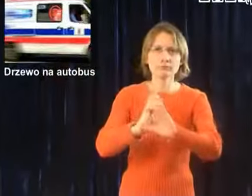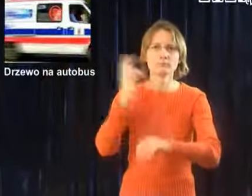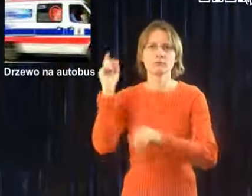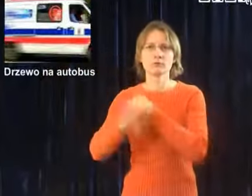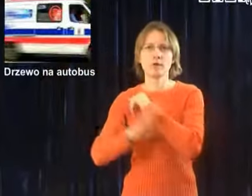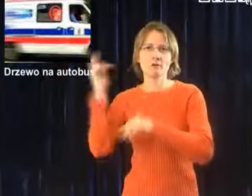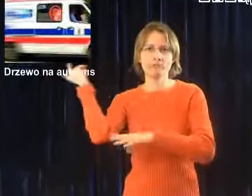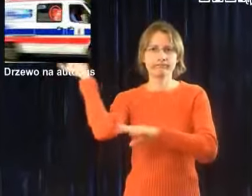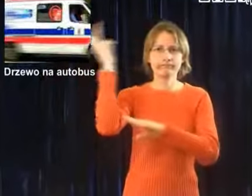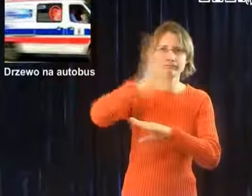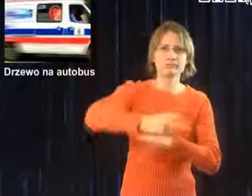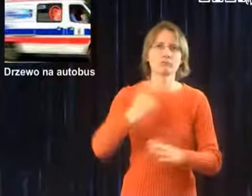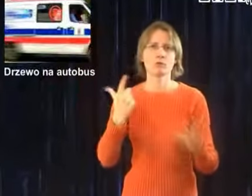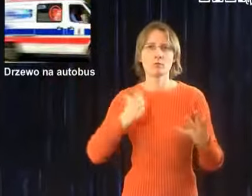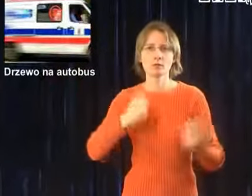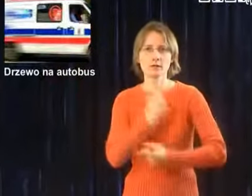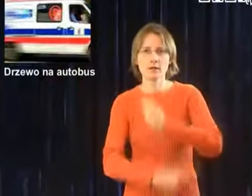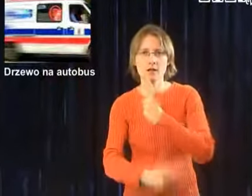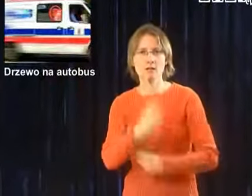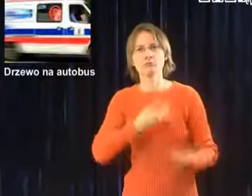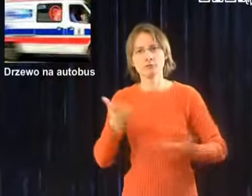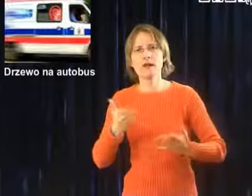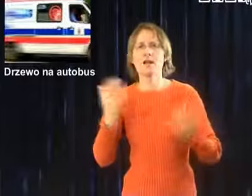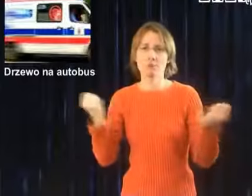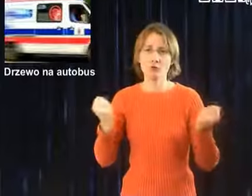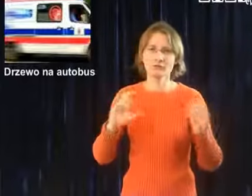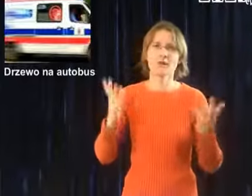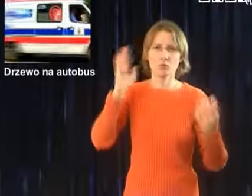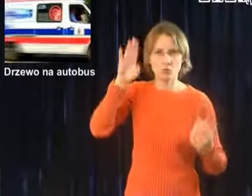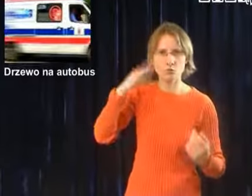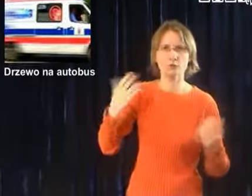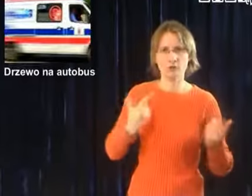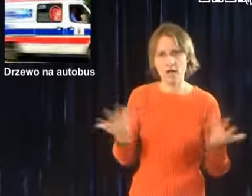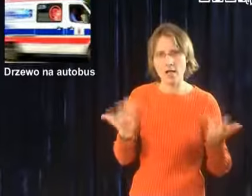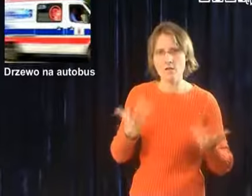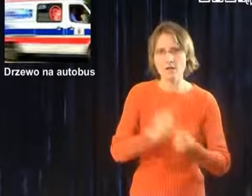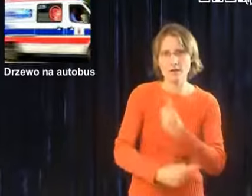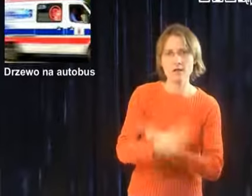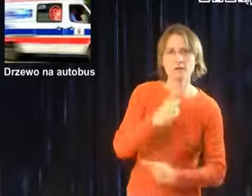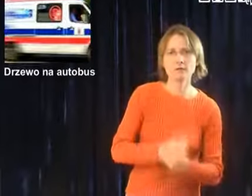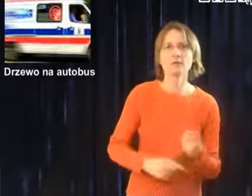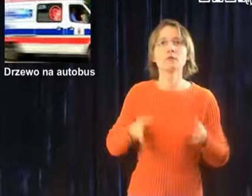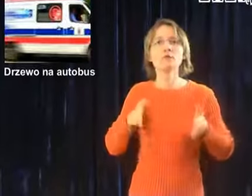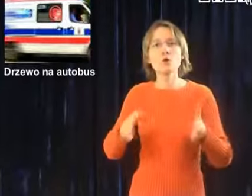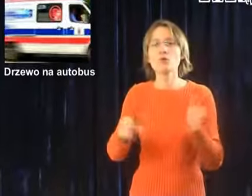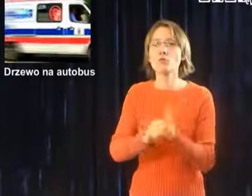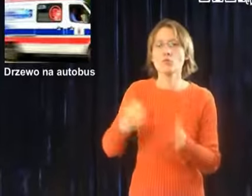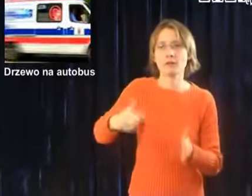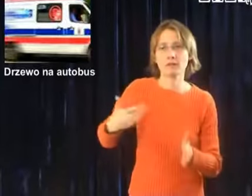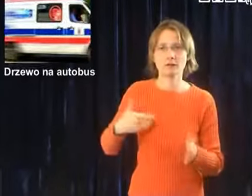to the food is I'm going to go up